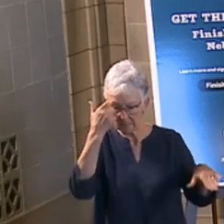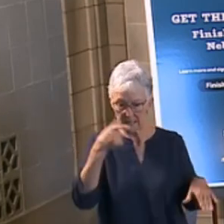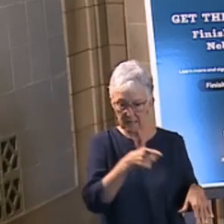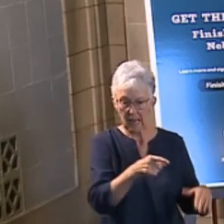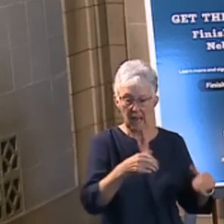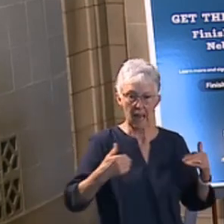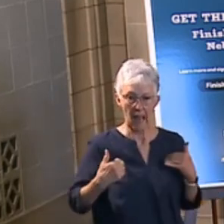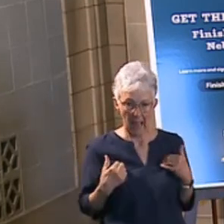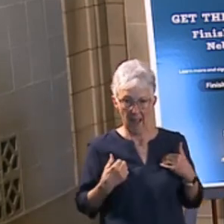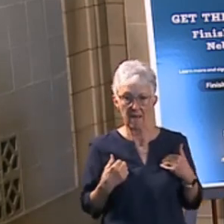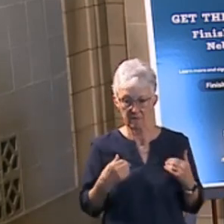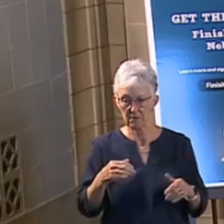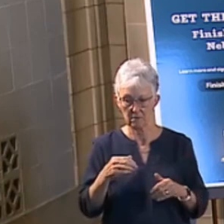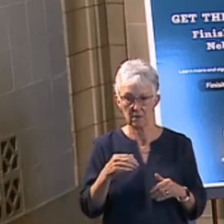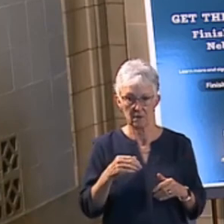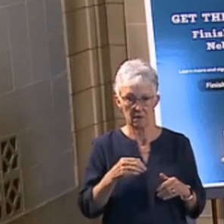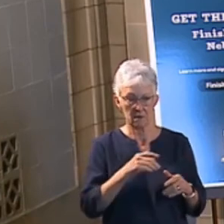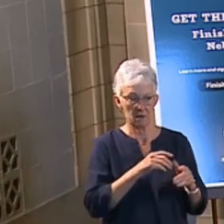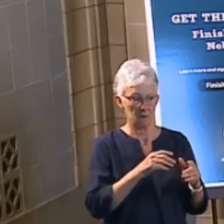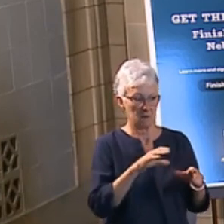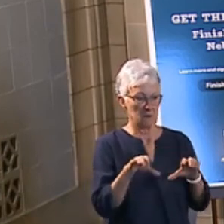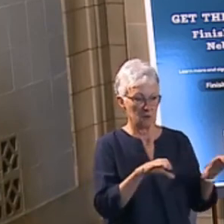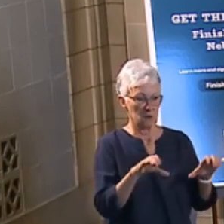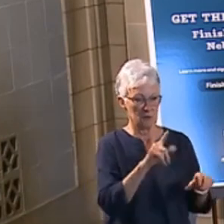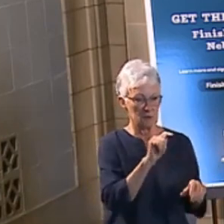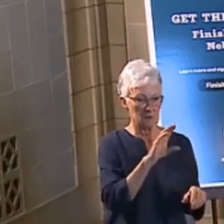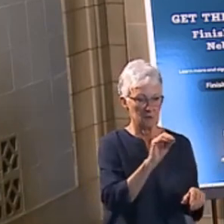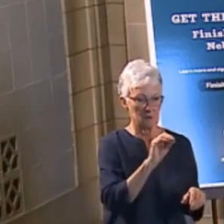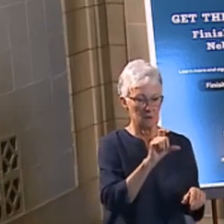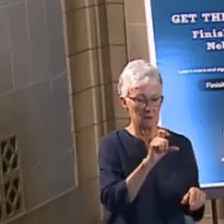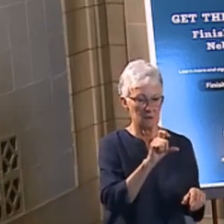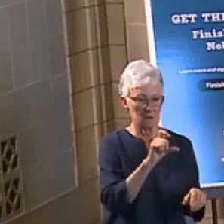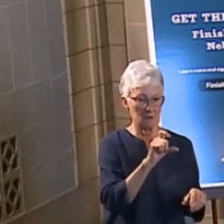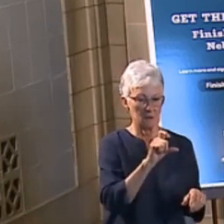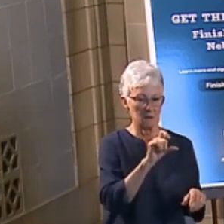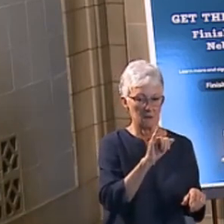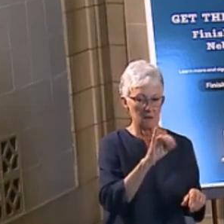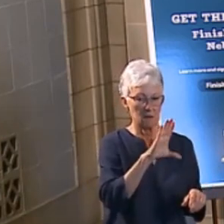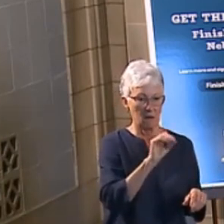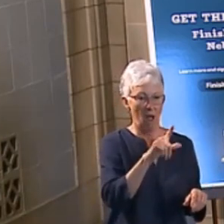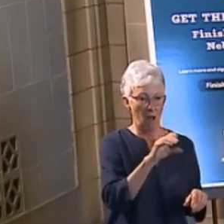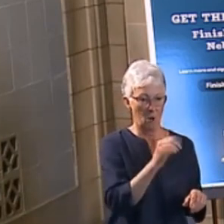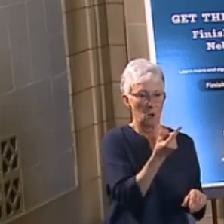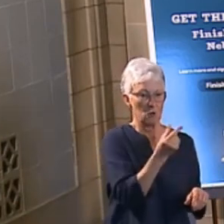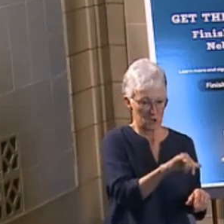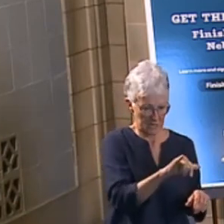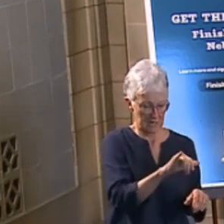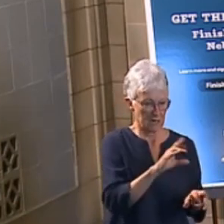toxicology report that